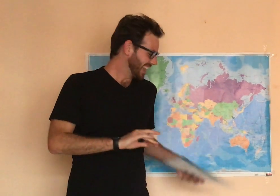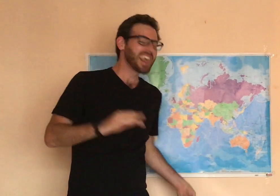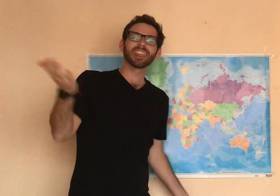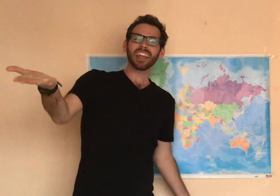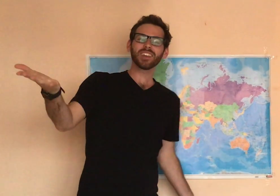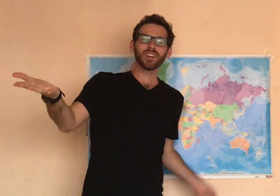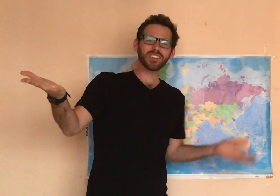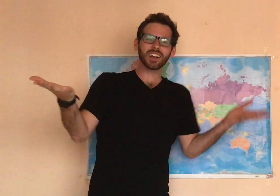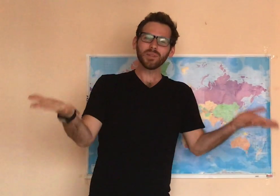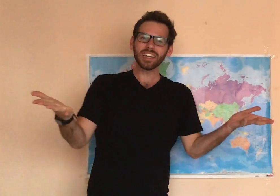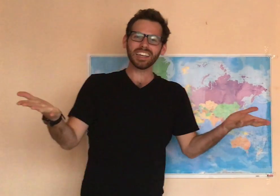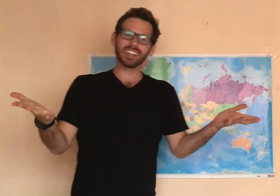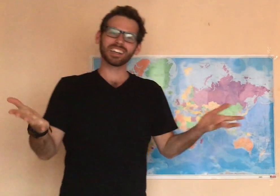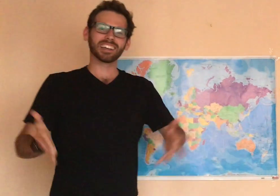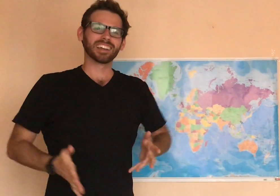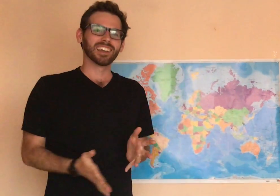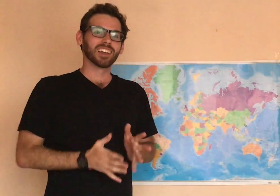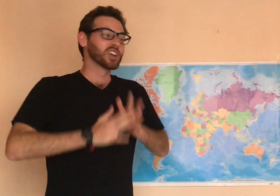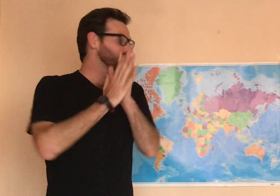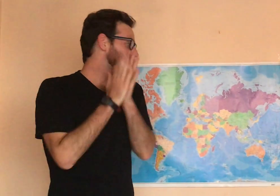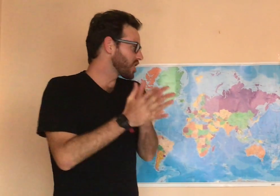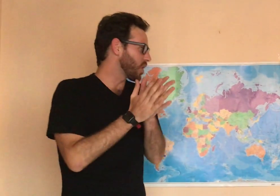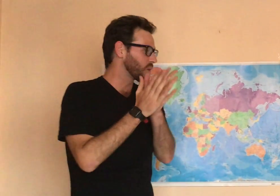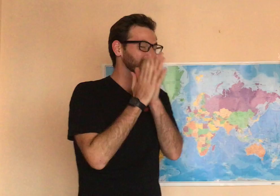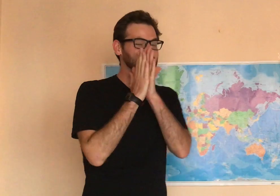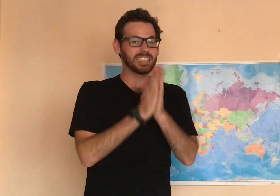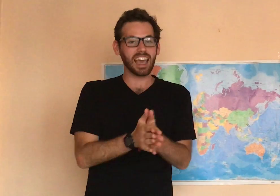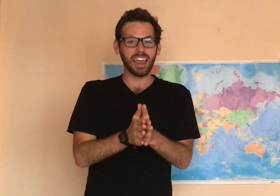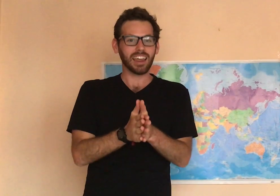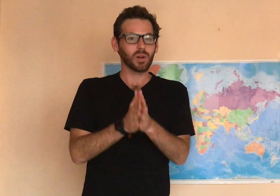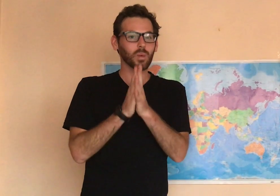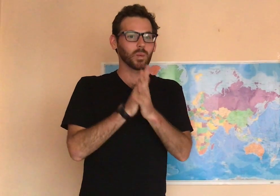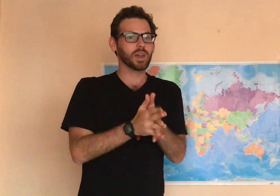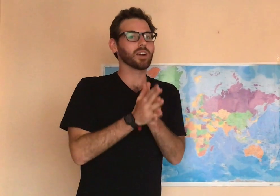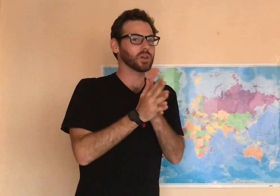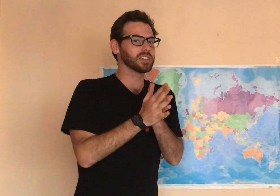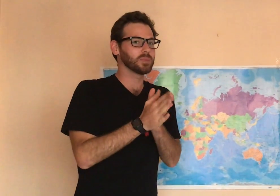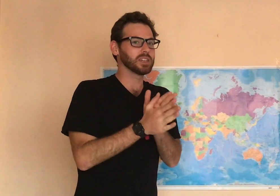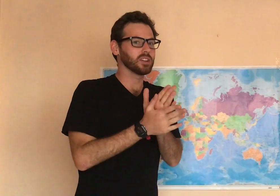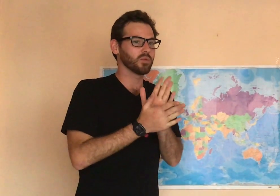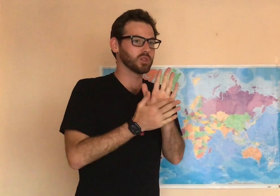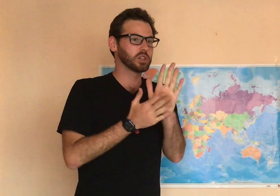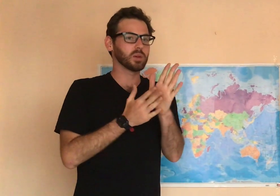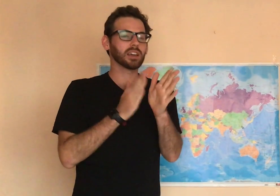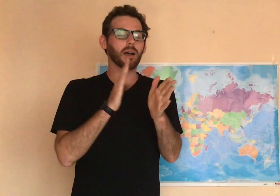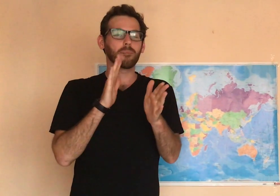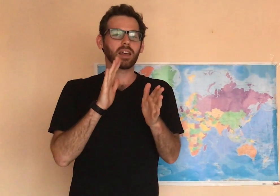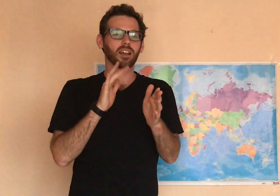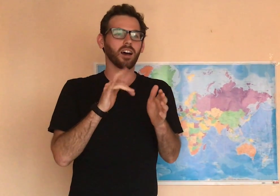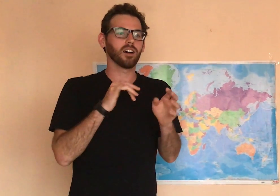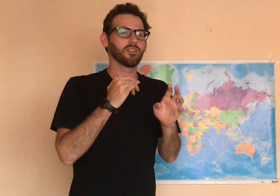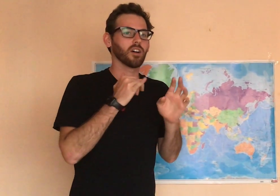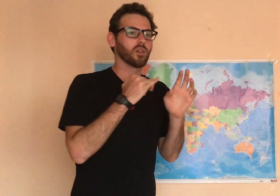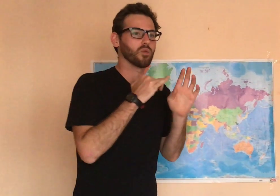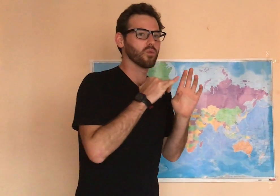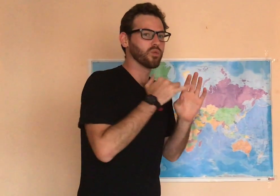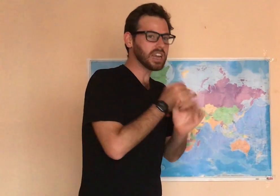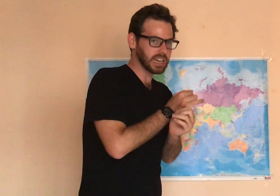Thank you all for coming! So today we are going to be doing a bit of reading